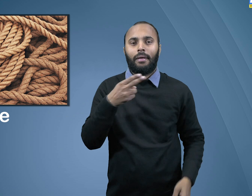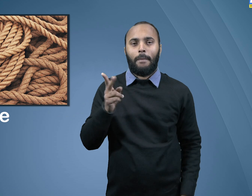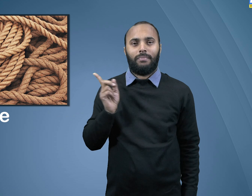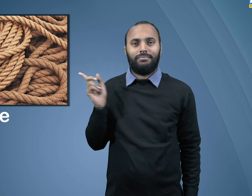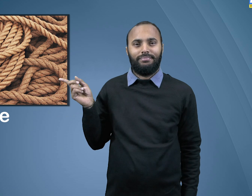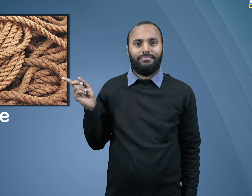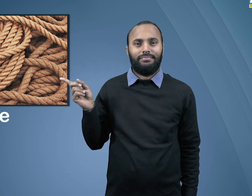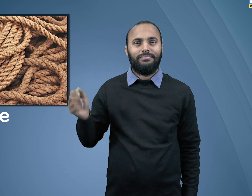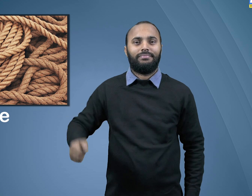towards you.